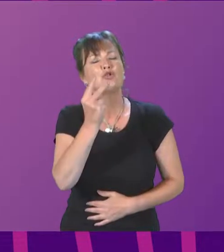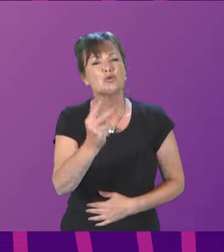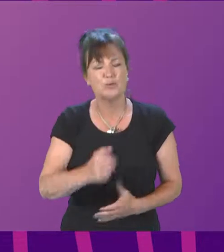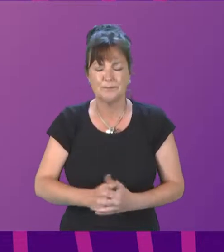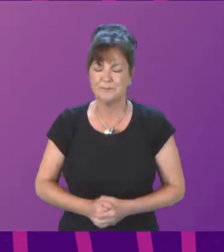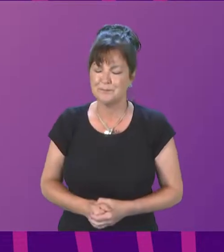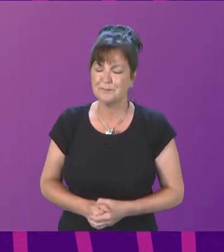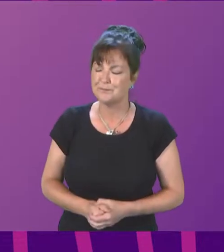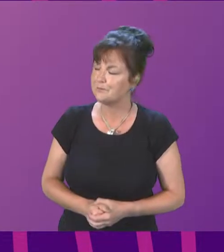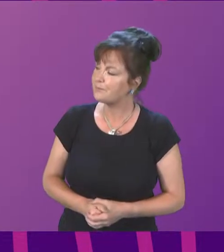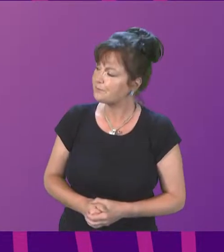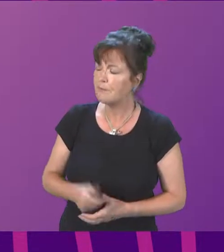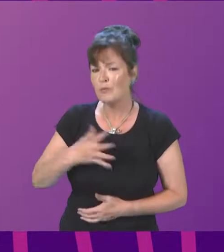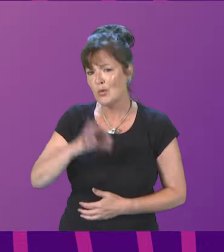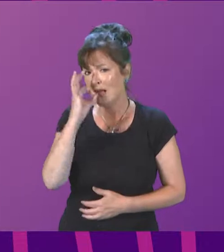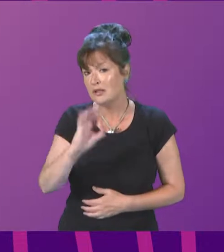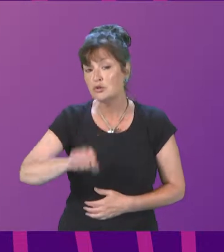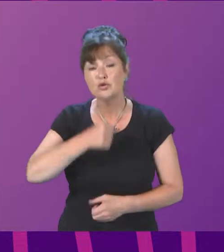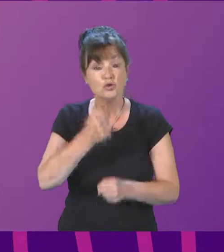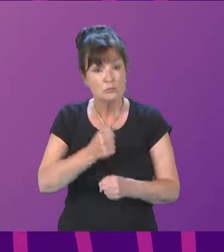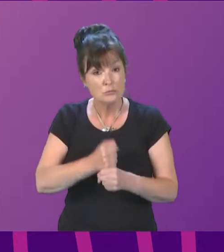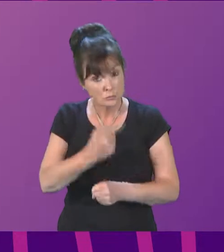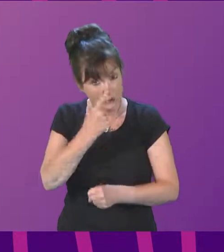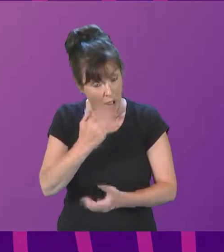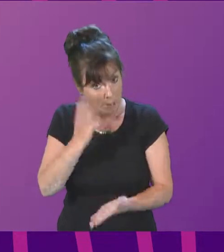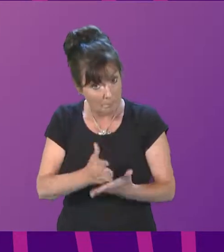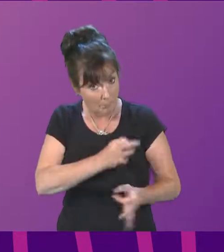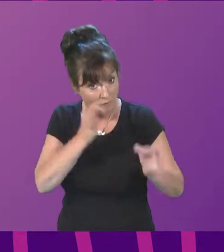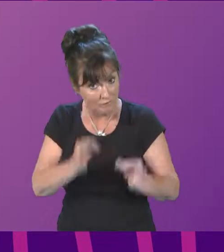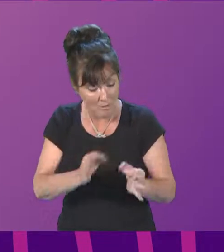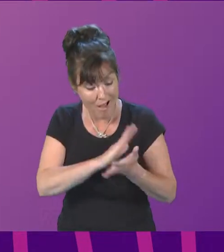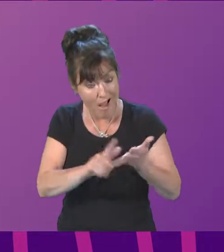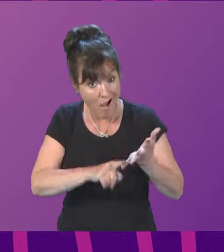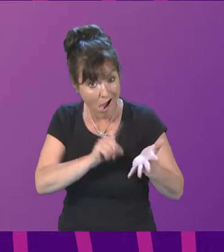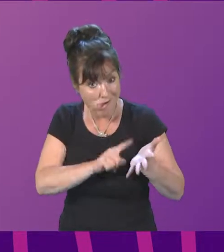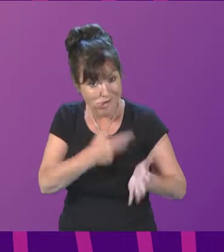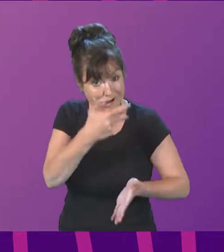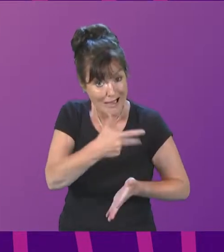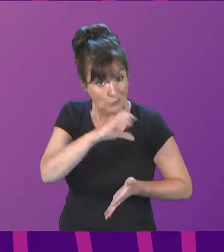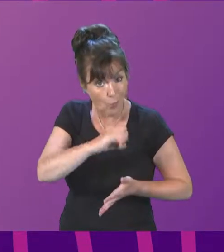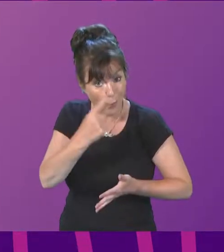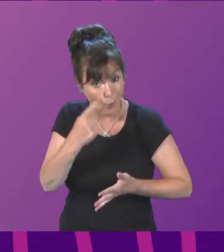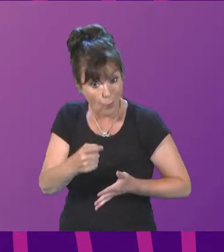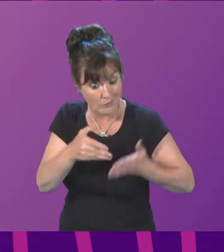To ask the Scottish Government whether it can confirm if Hull 801 will be delivered by May 2023